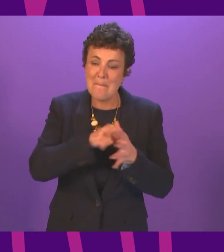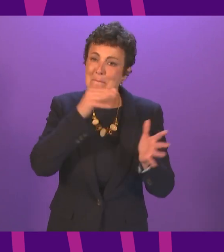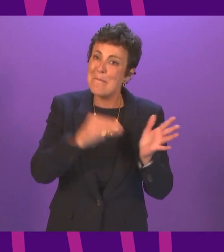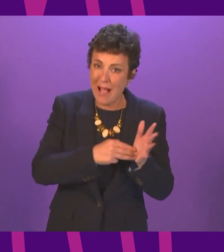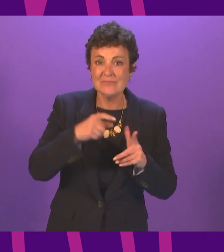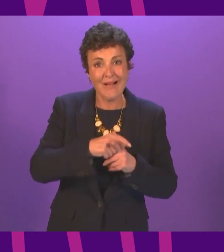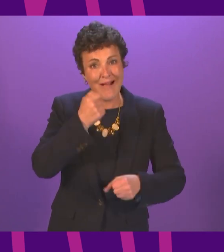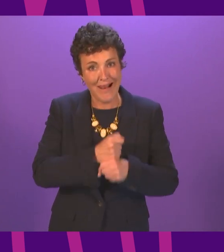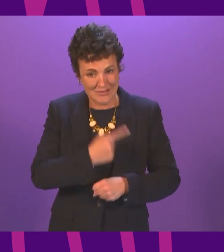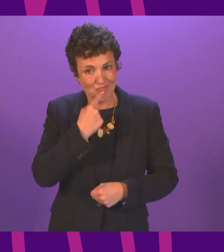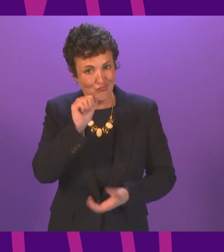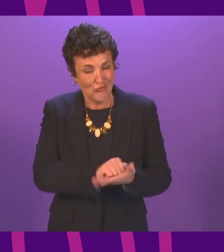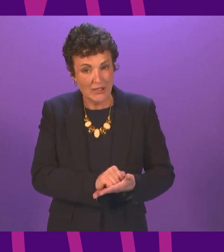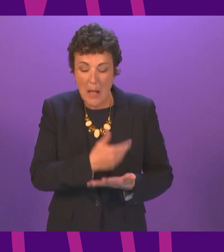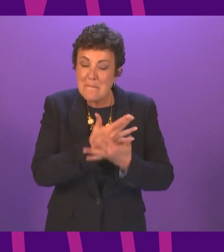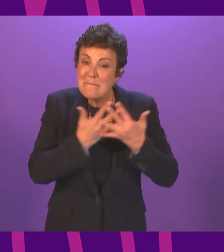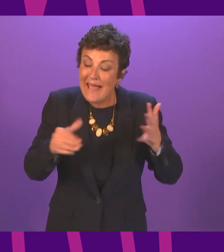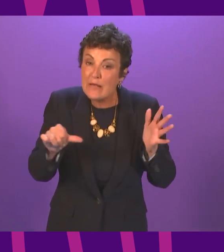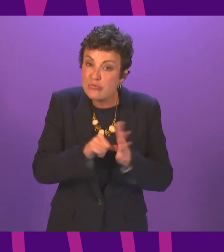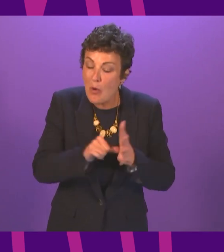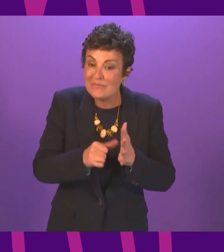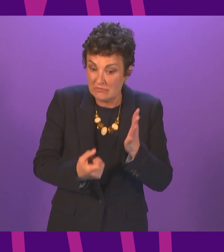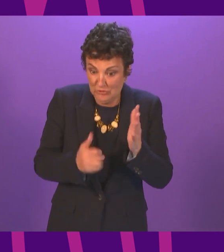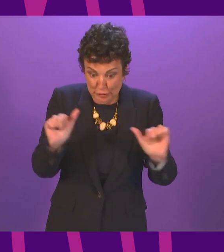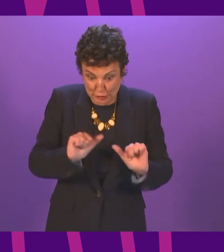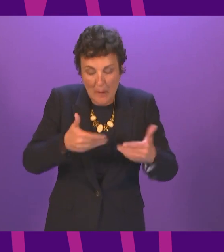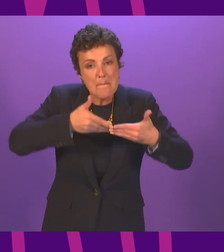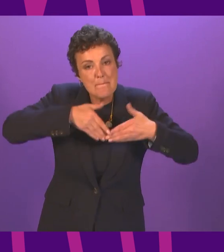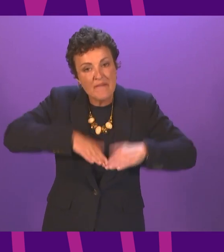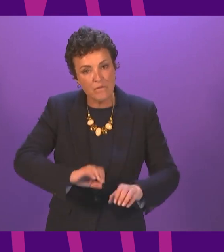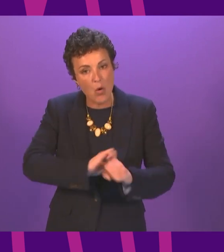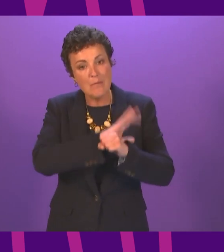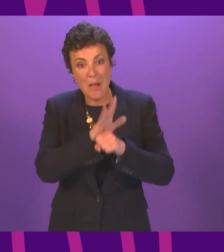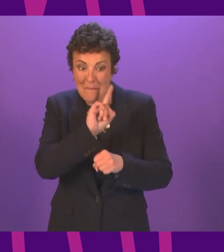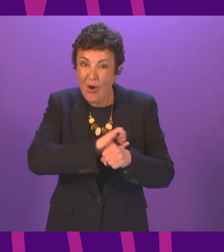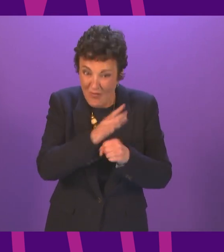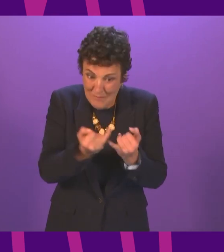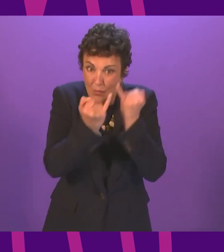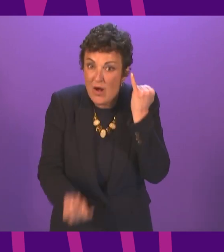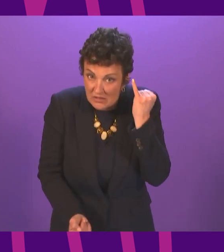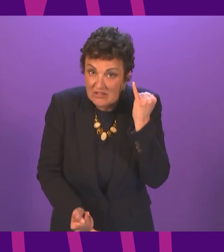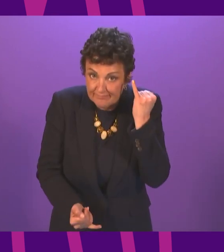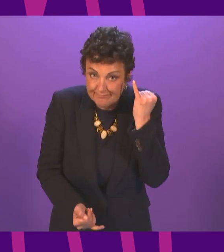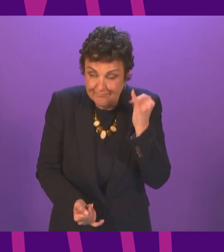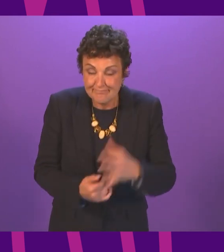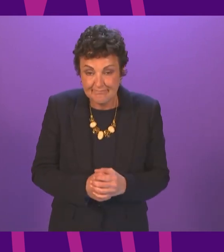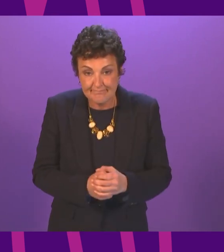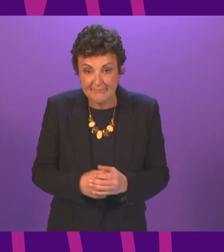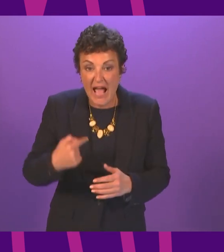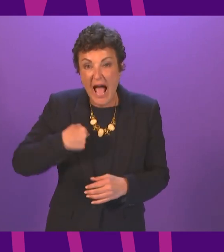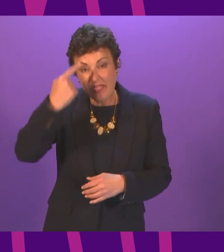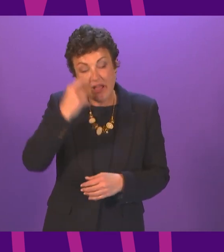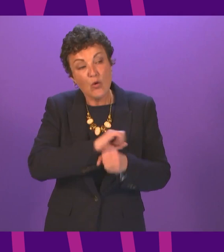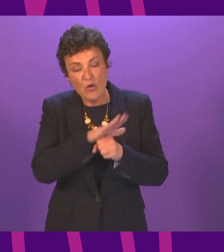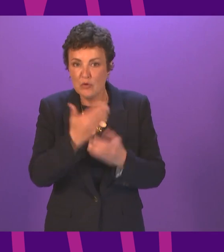rightly made the point that many problems existed before the pandemic but Covid made it worse it has served to heighten